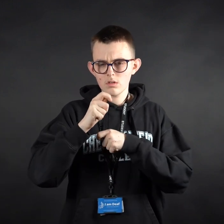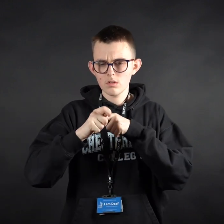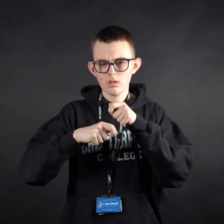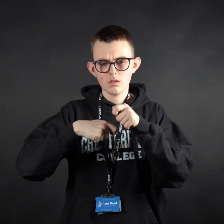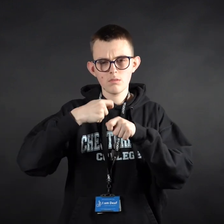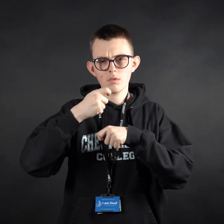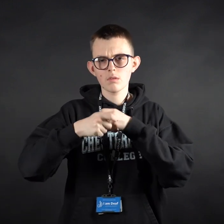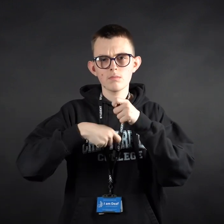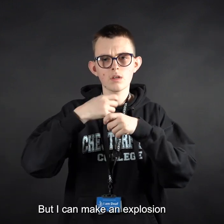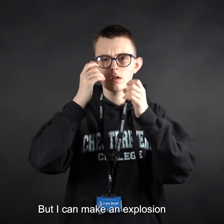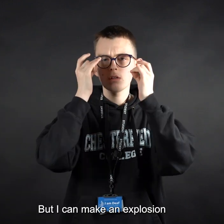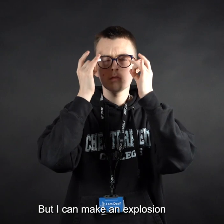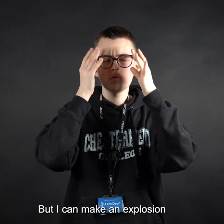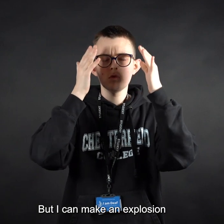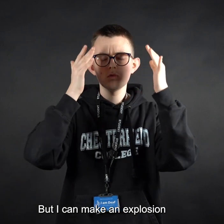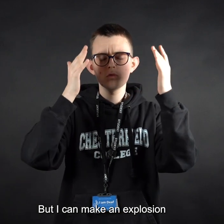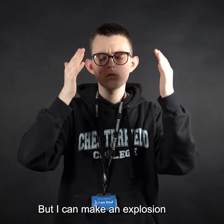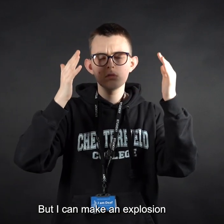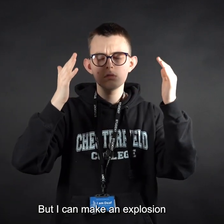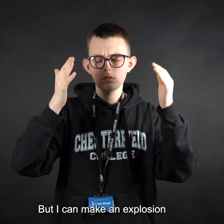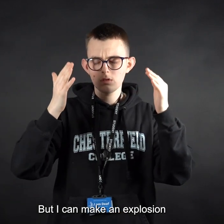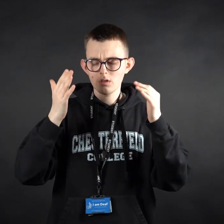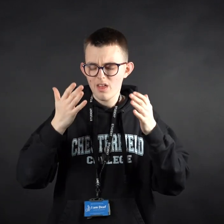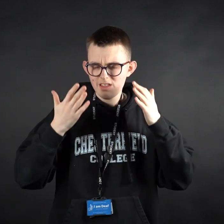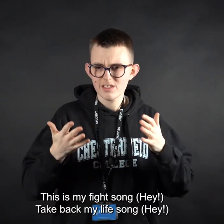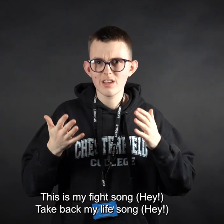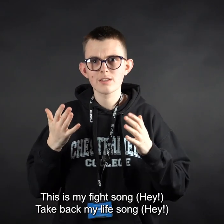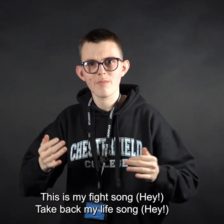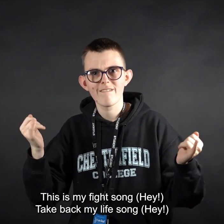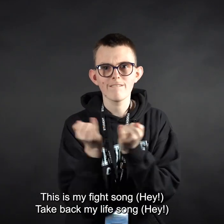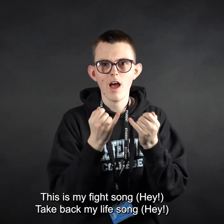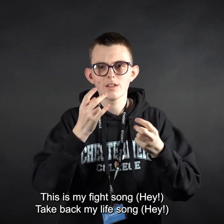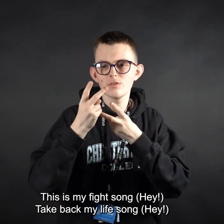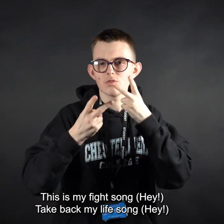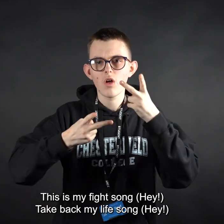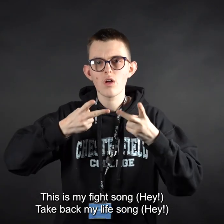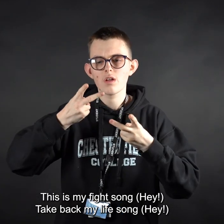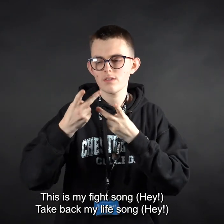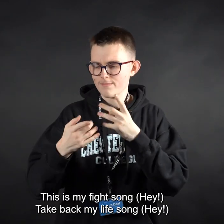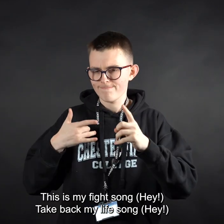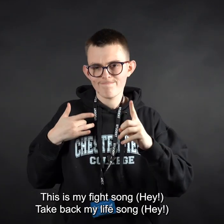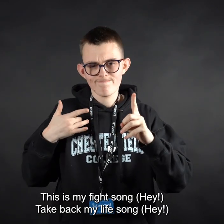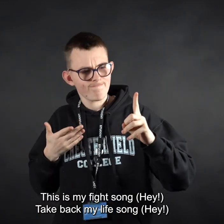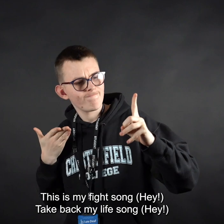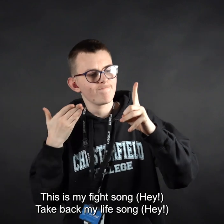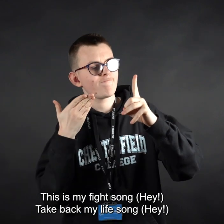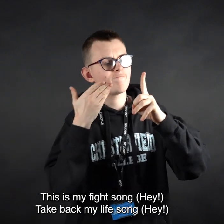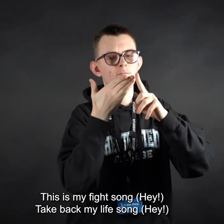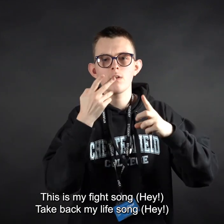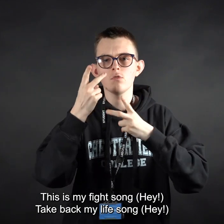But I can make an explosion This is my fight song Take back my life